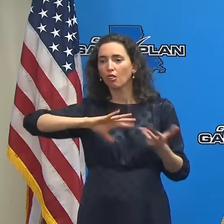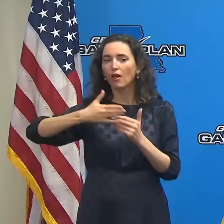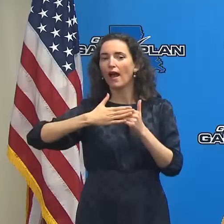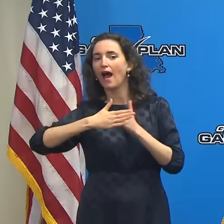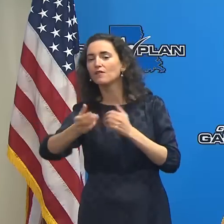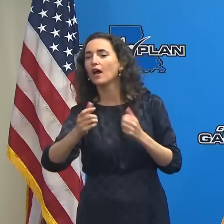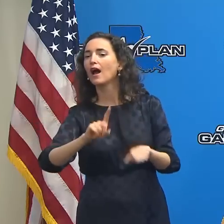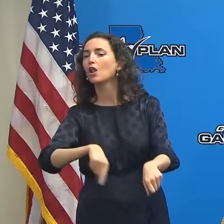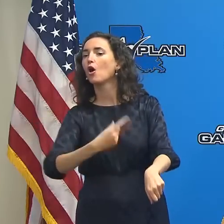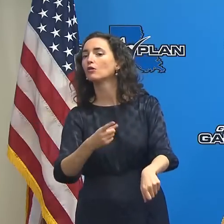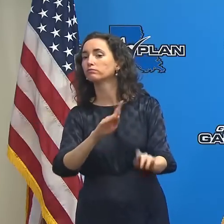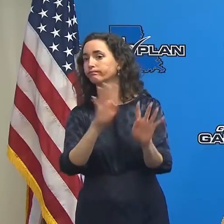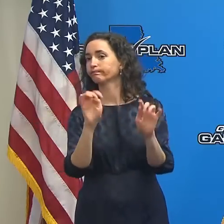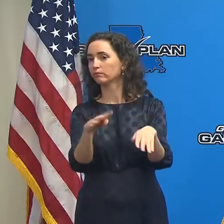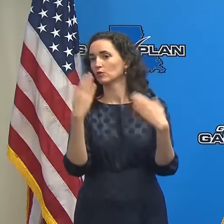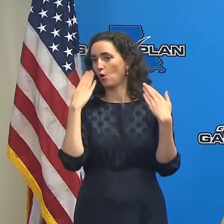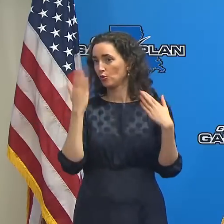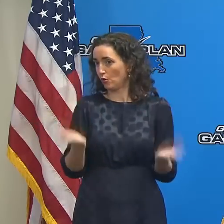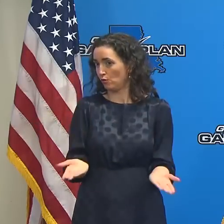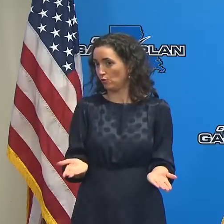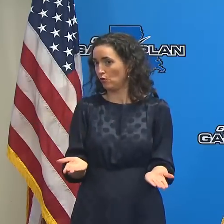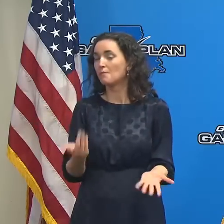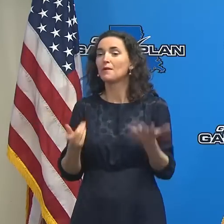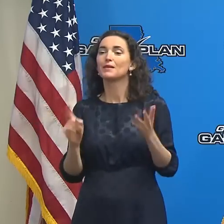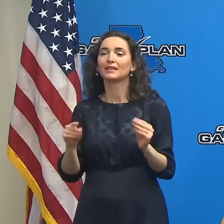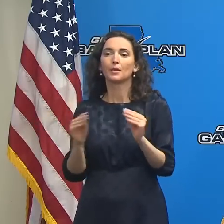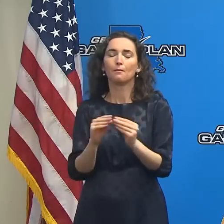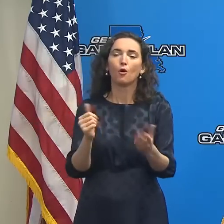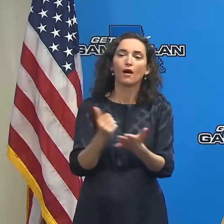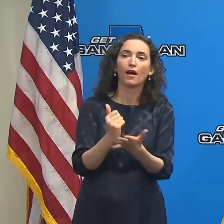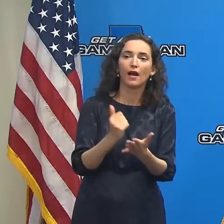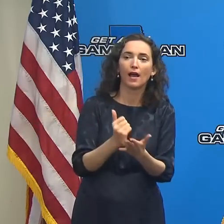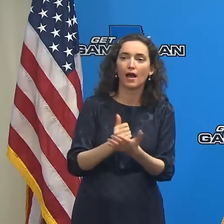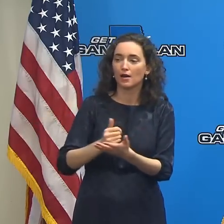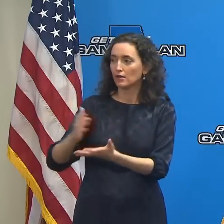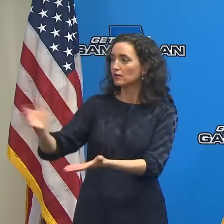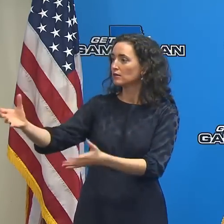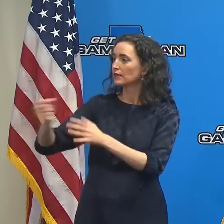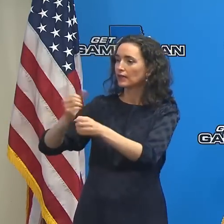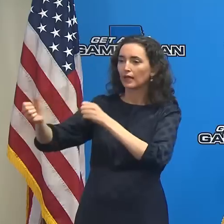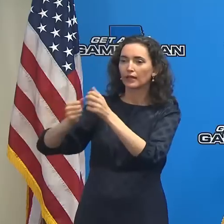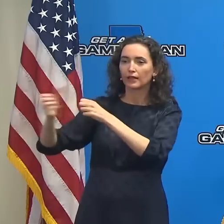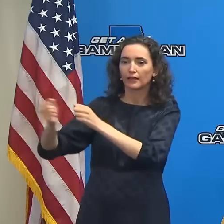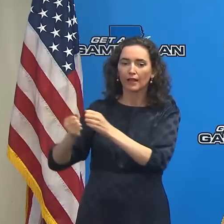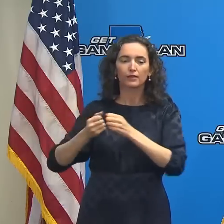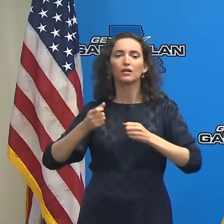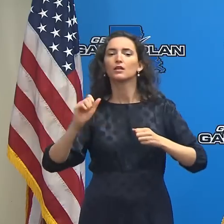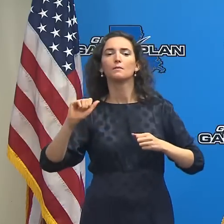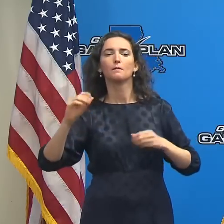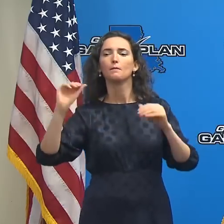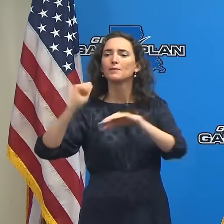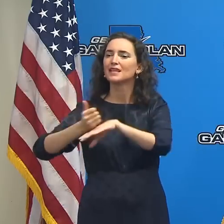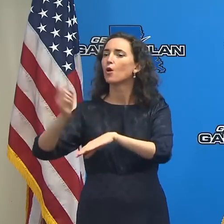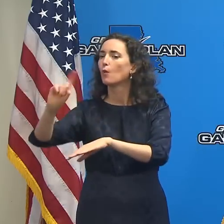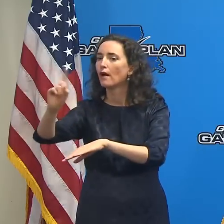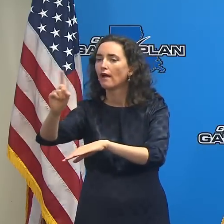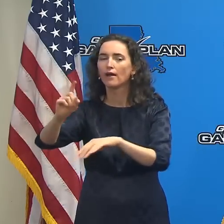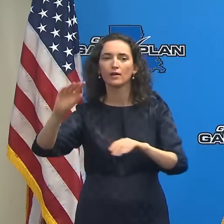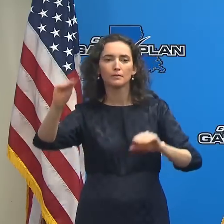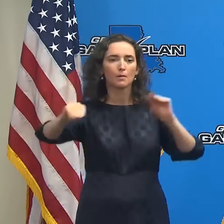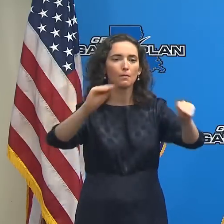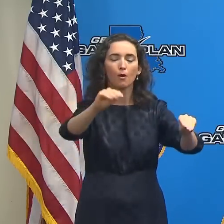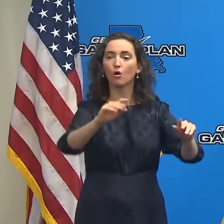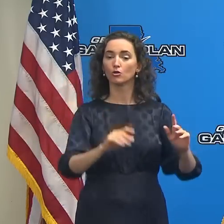Uh, we might need additional help bringing some oxygen canisters into the state, getting those positioned, uh, so that individuals